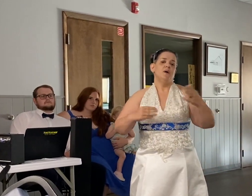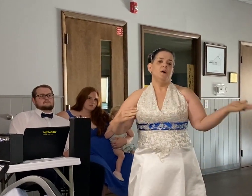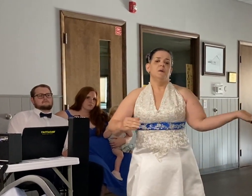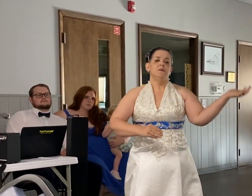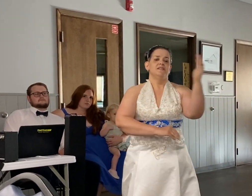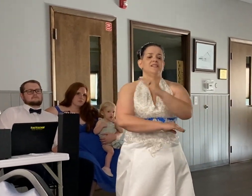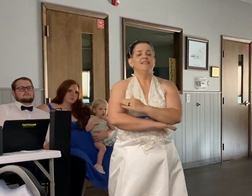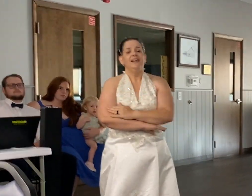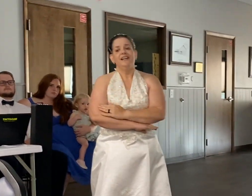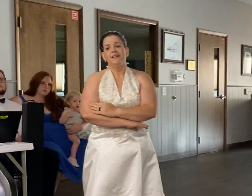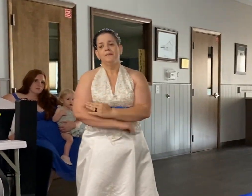throne tonight